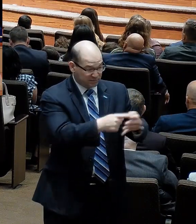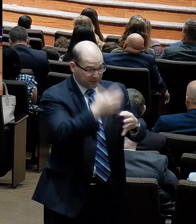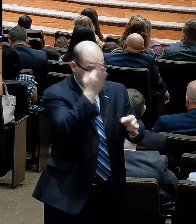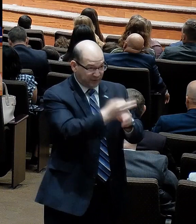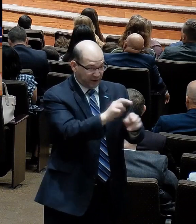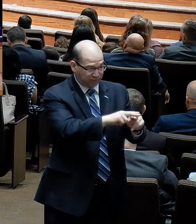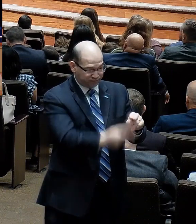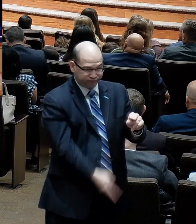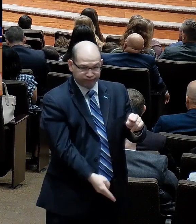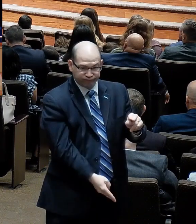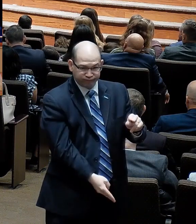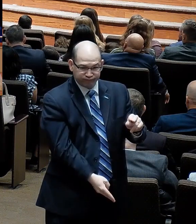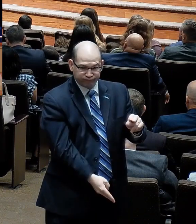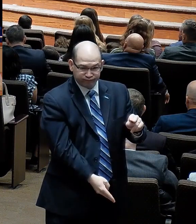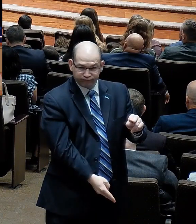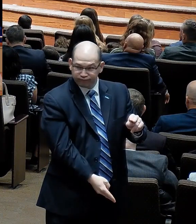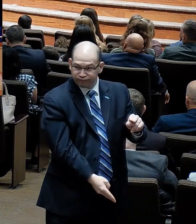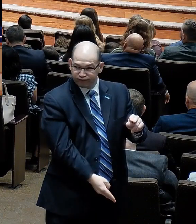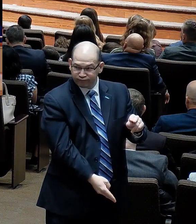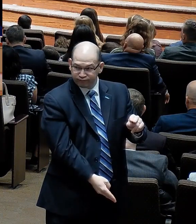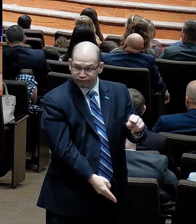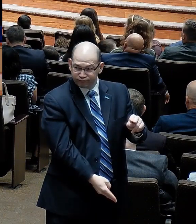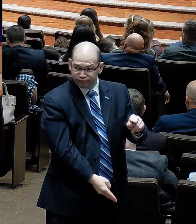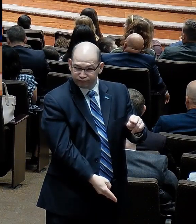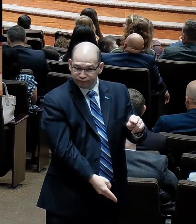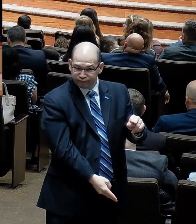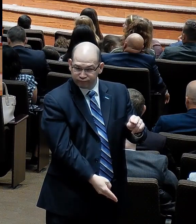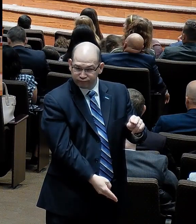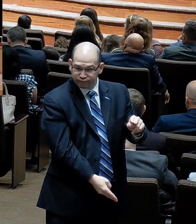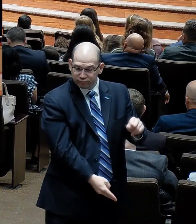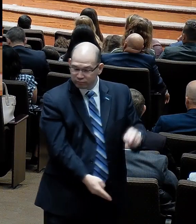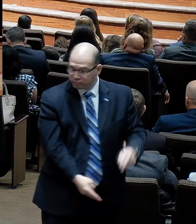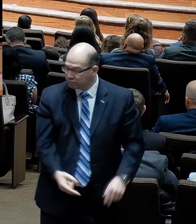I'd like to invite you. Oh, I used to go to church.